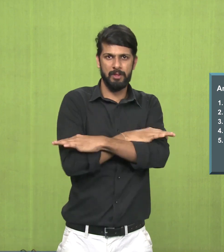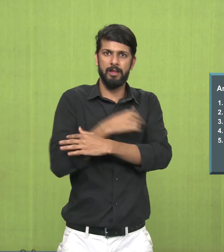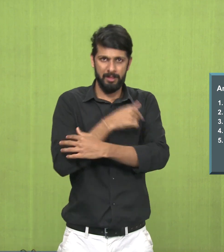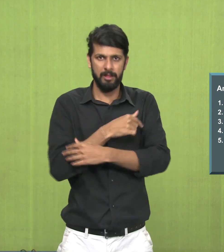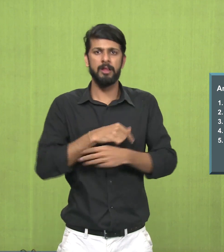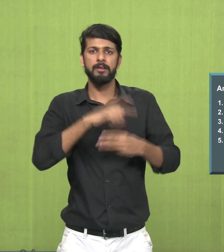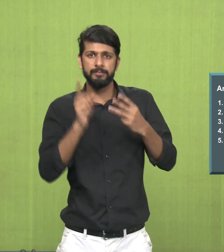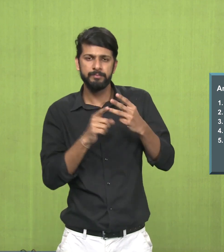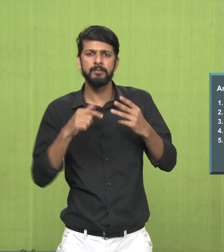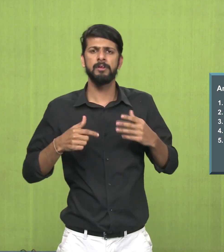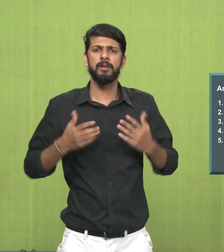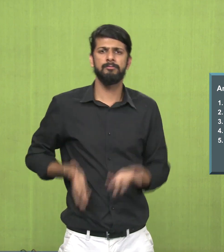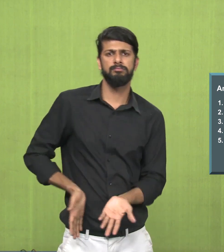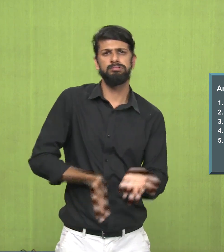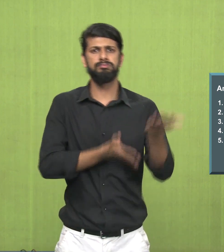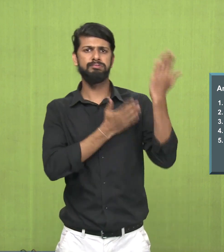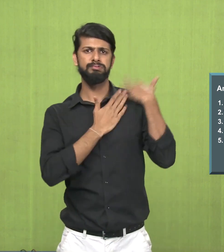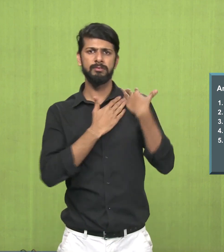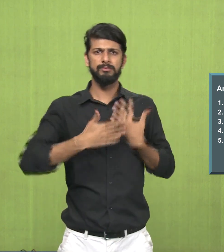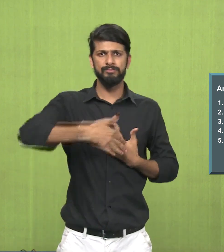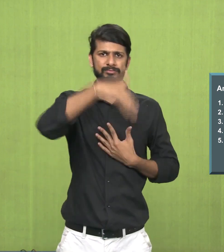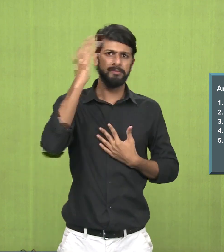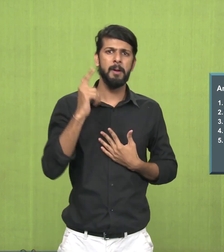upper torso and then the yellow dupatta.